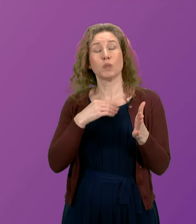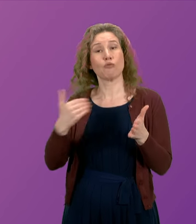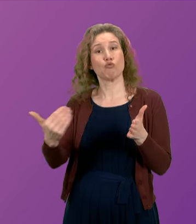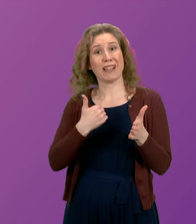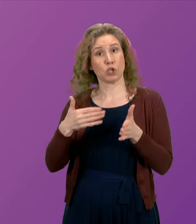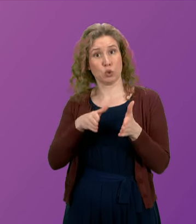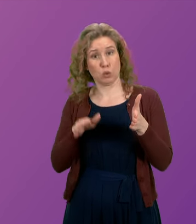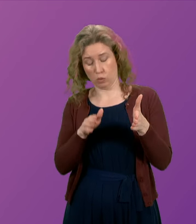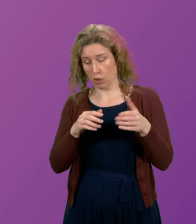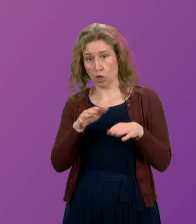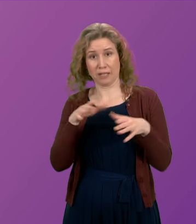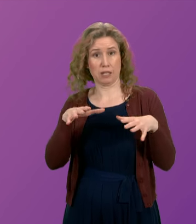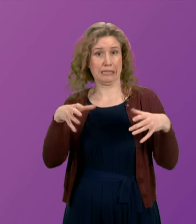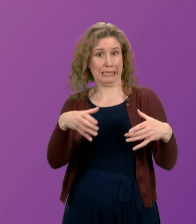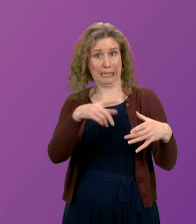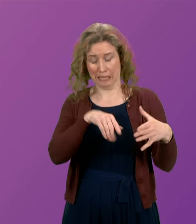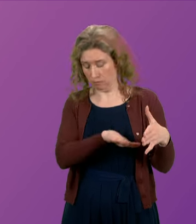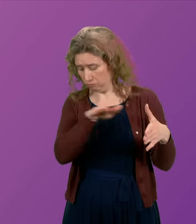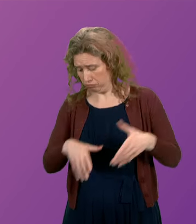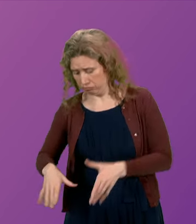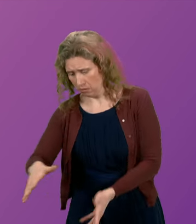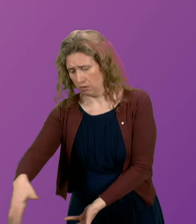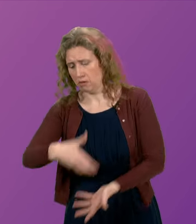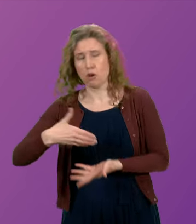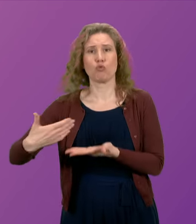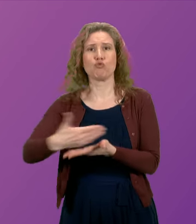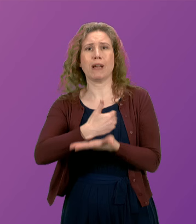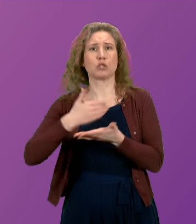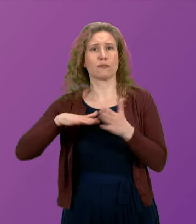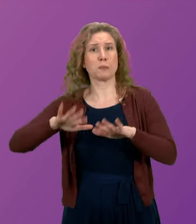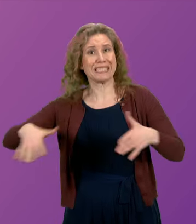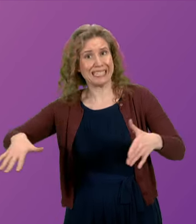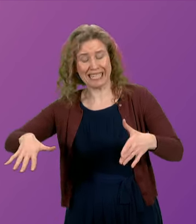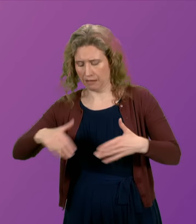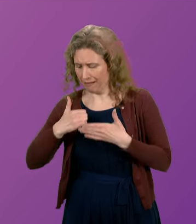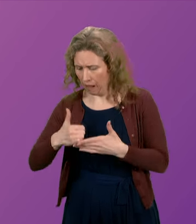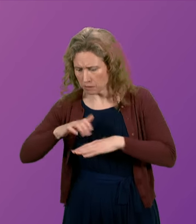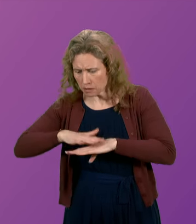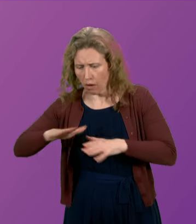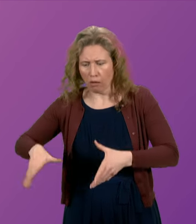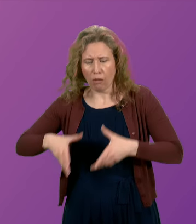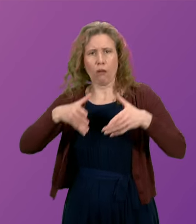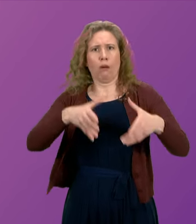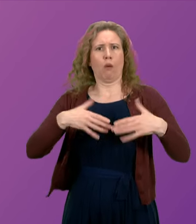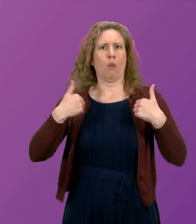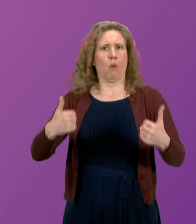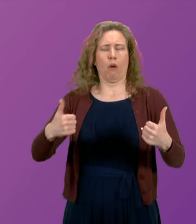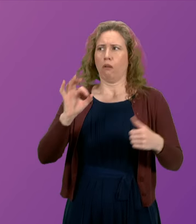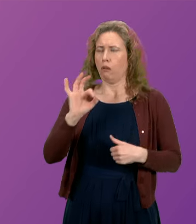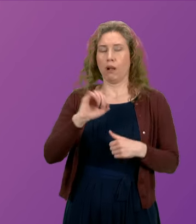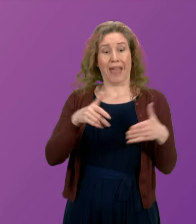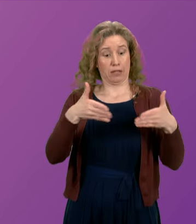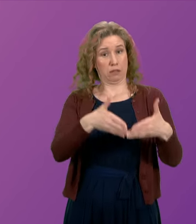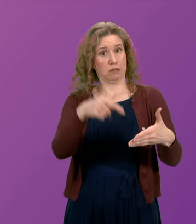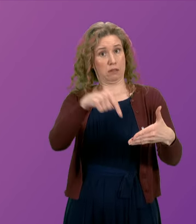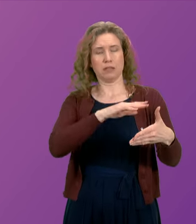the crew acted with incredible speed to rescue this woman from the sea and help her recover on board. The crew's training and speed of